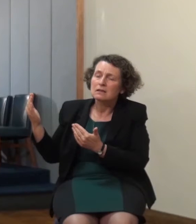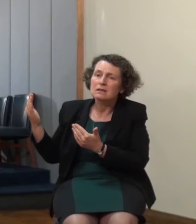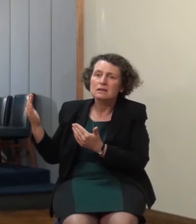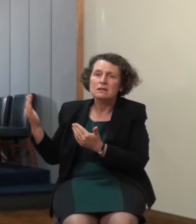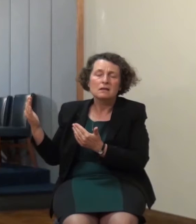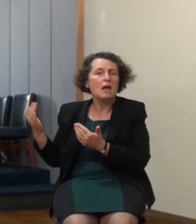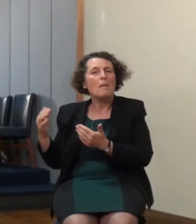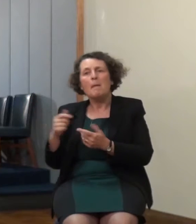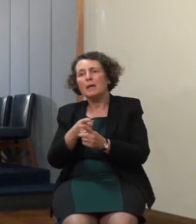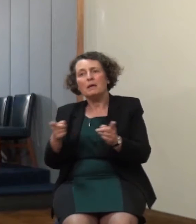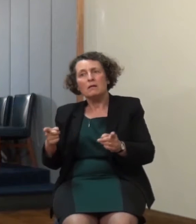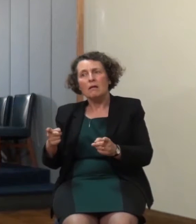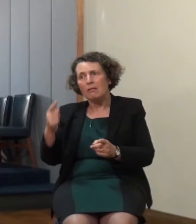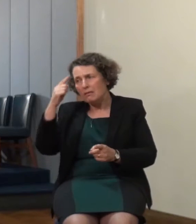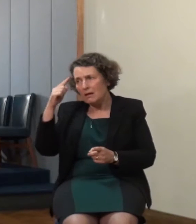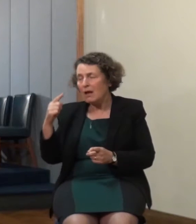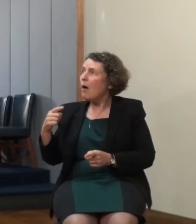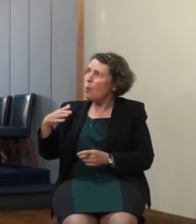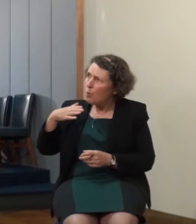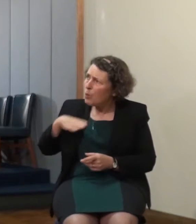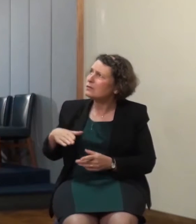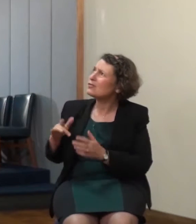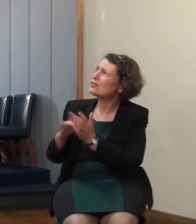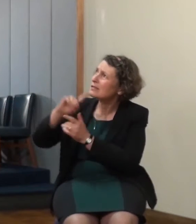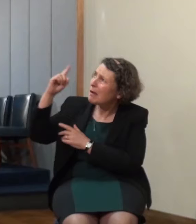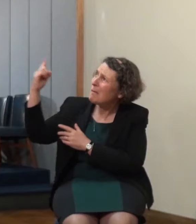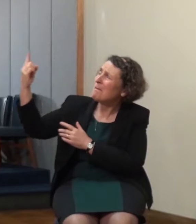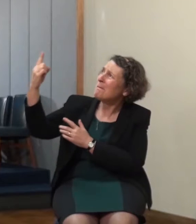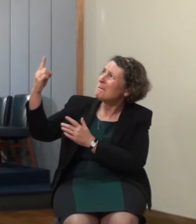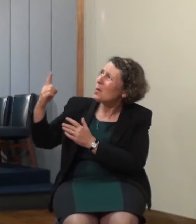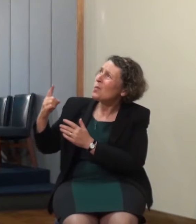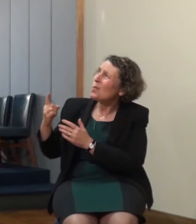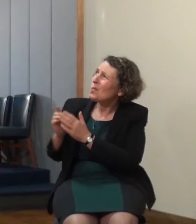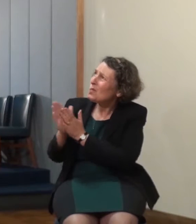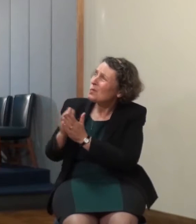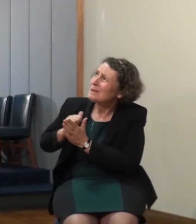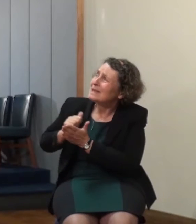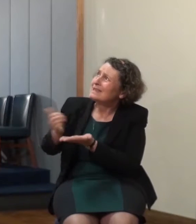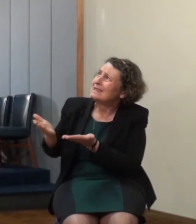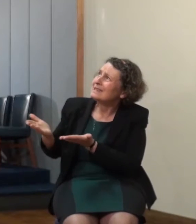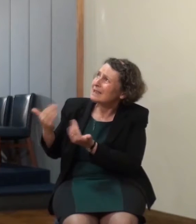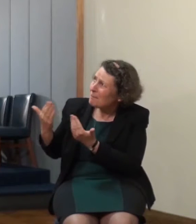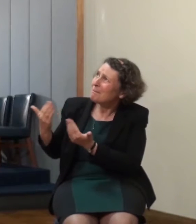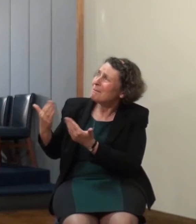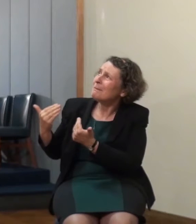and objective is the return of Jesus Christ the Lord and his great vindication